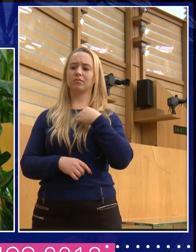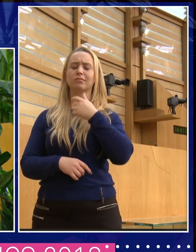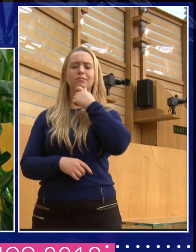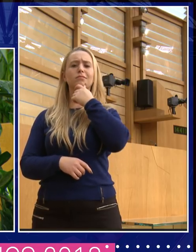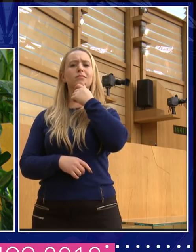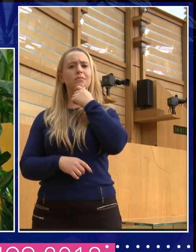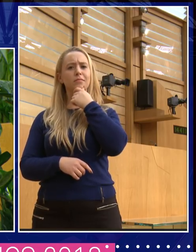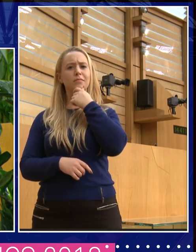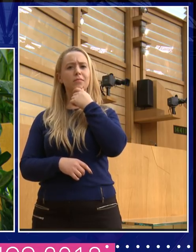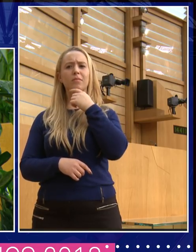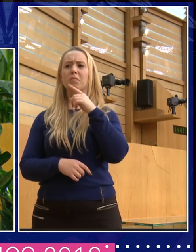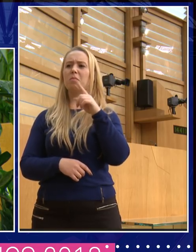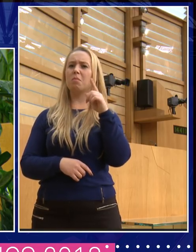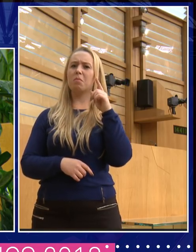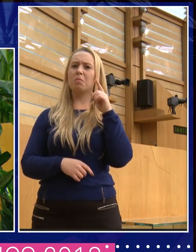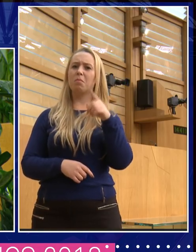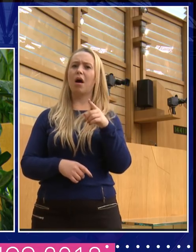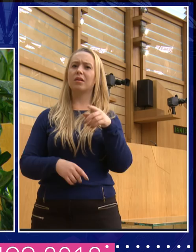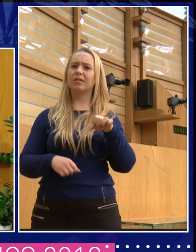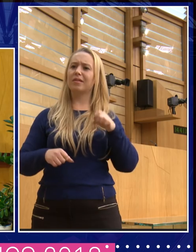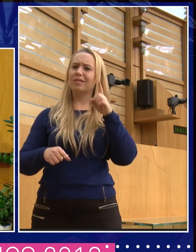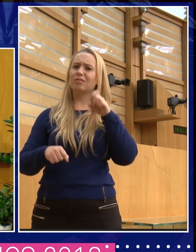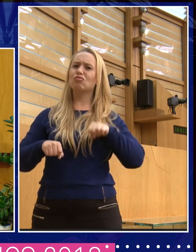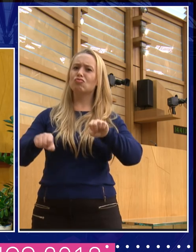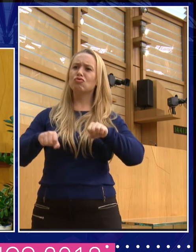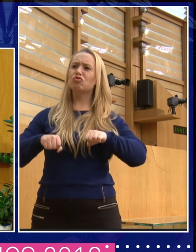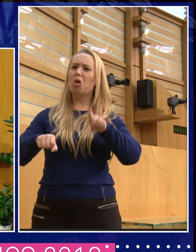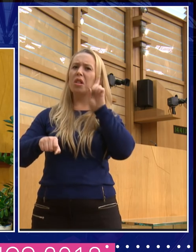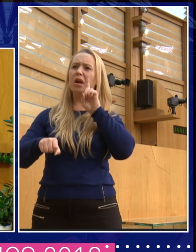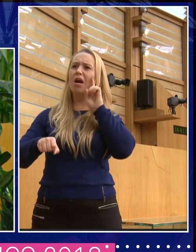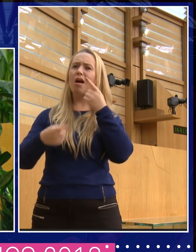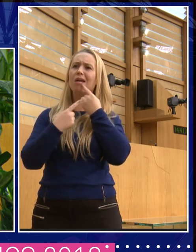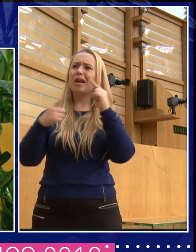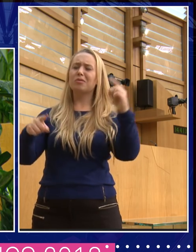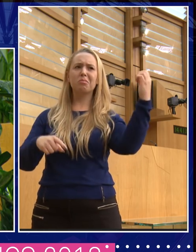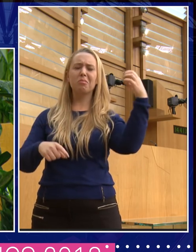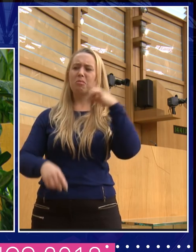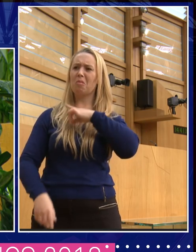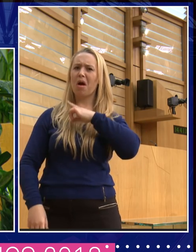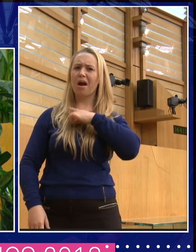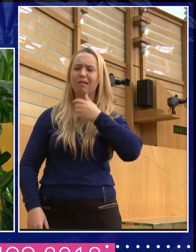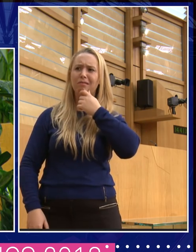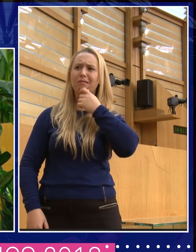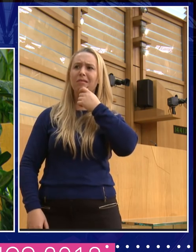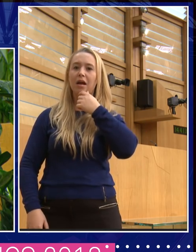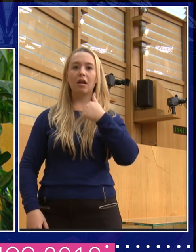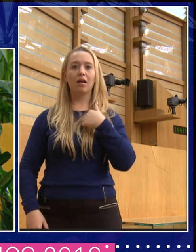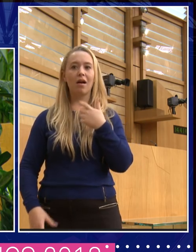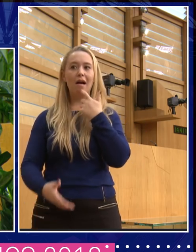why is one of the cabin crew doing this notice? And I thought, oh my God, you know, I have been fighting all my life for women to be